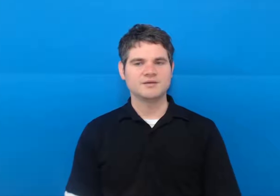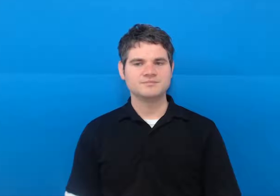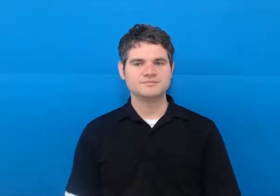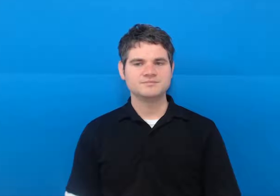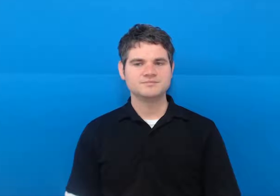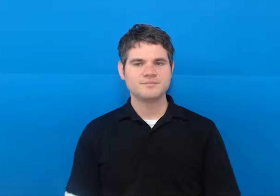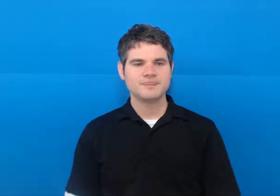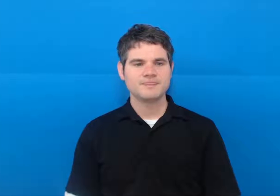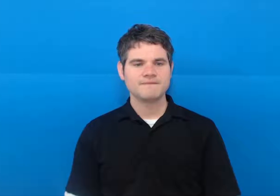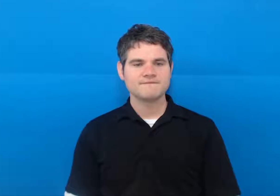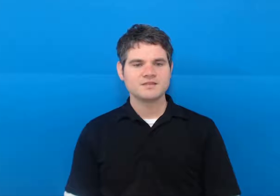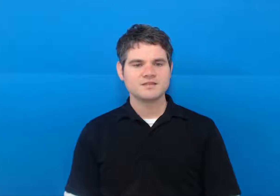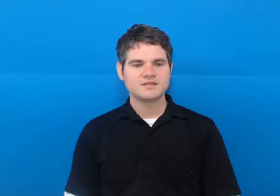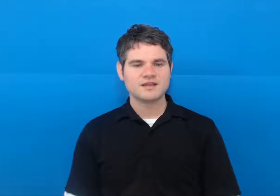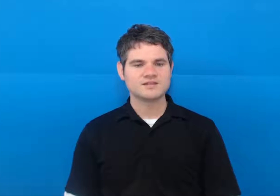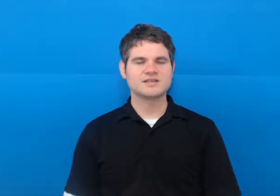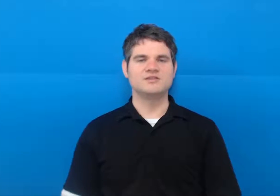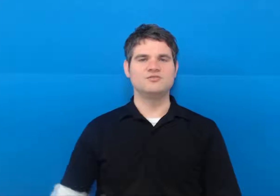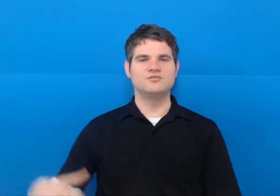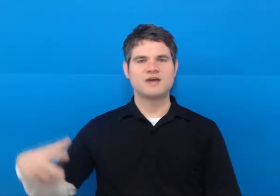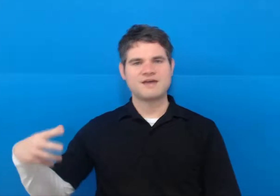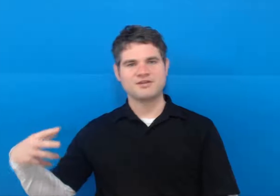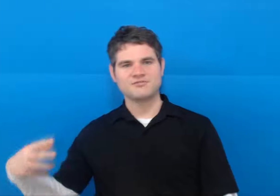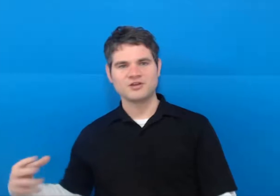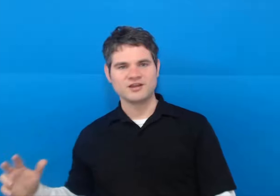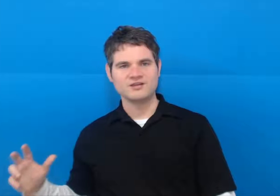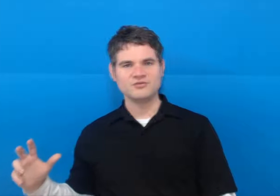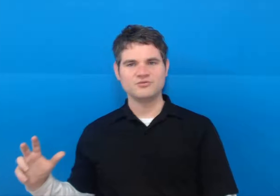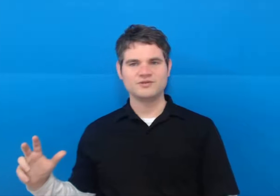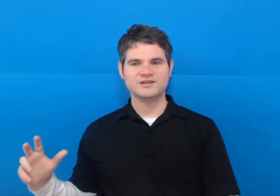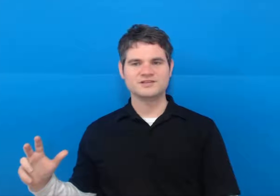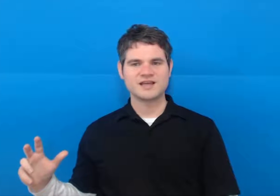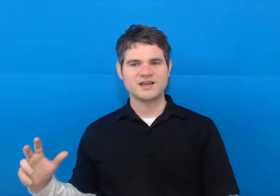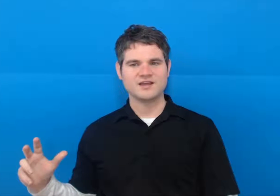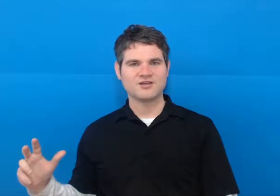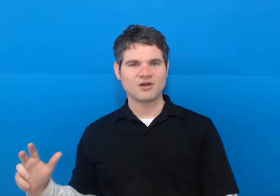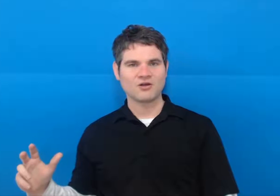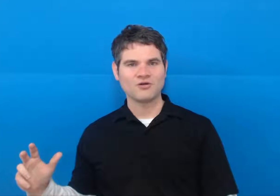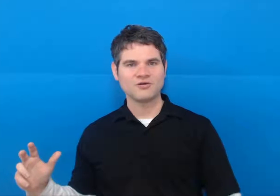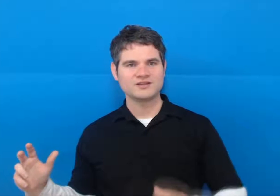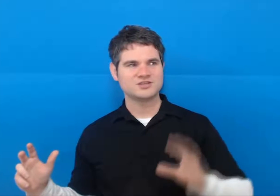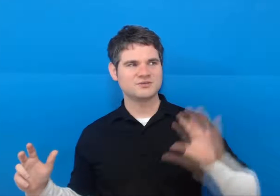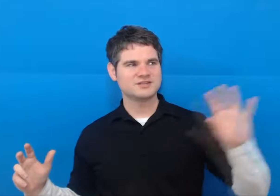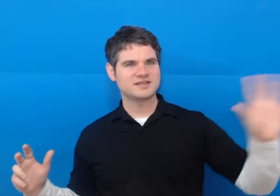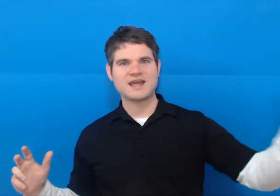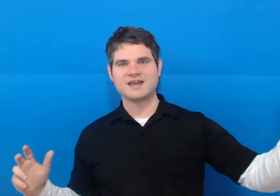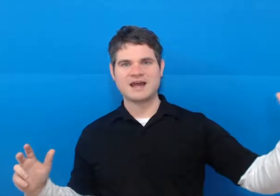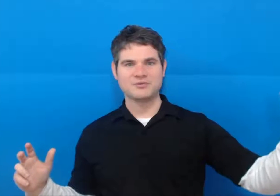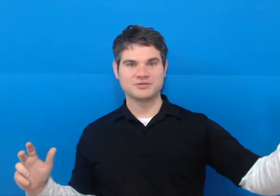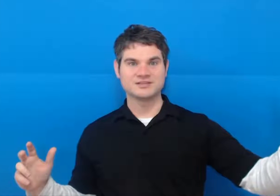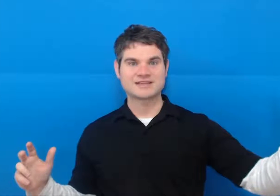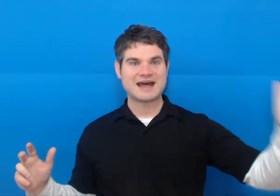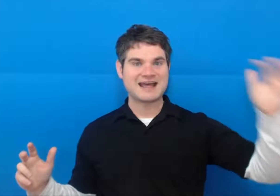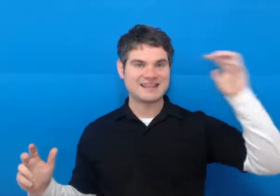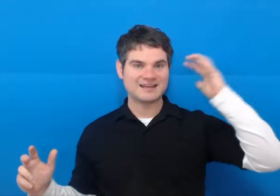now let's say you have a friend who is a girl and she wants to hang out with this guy that